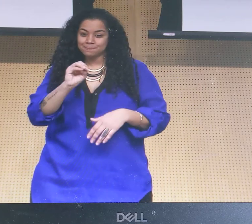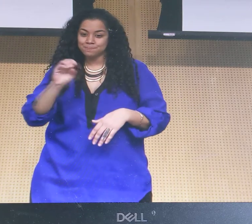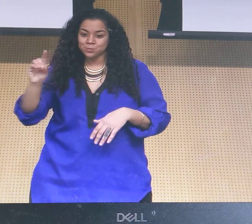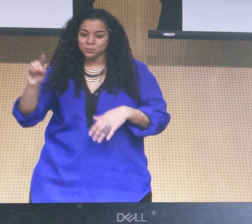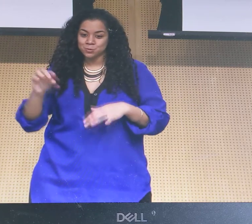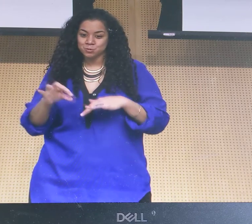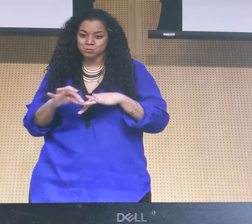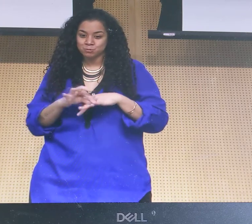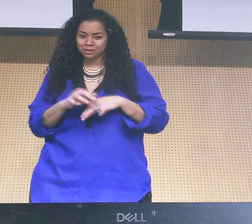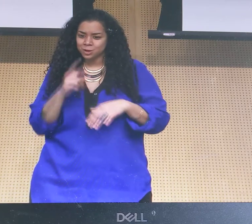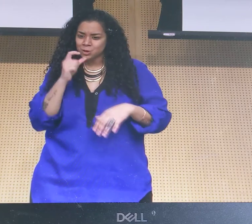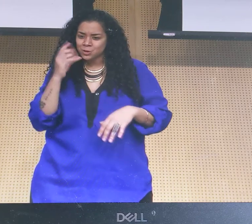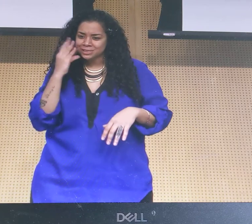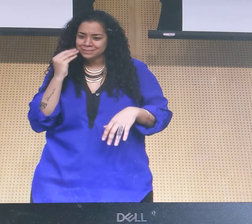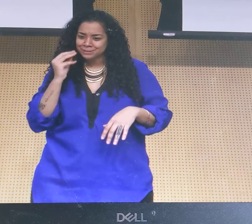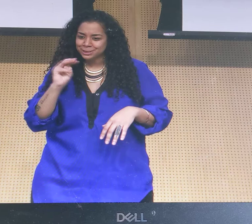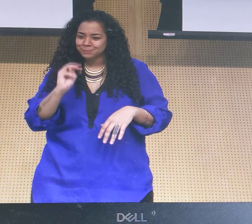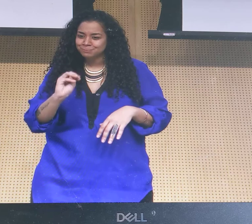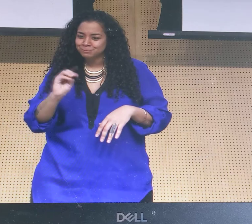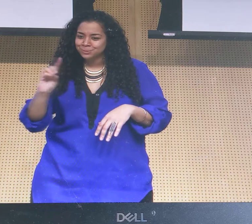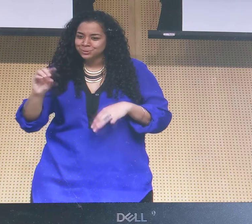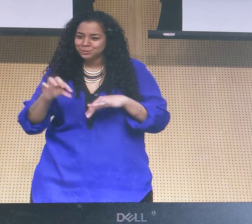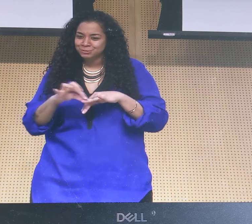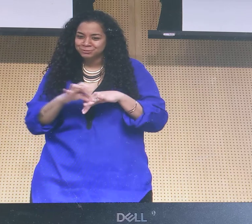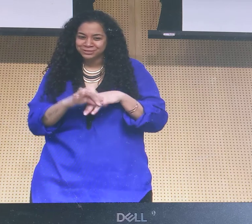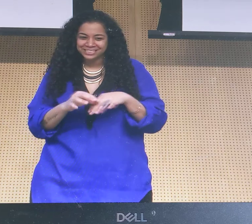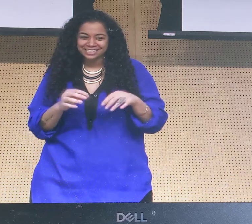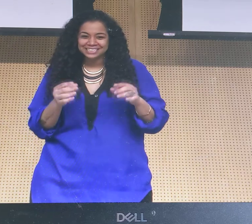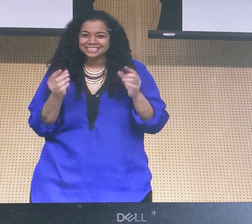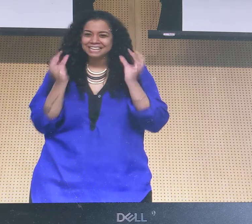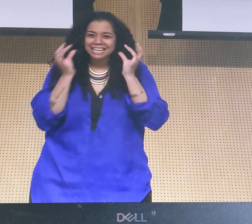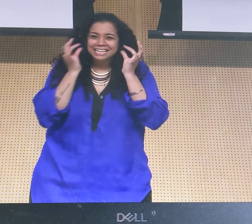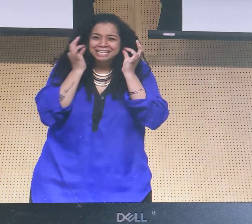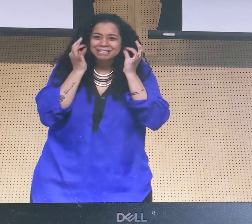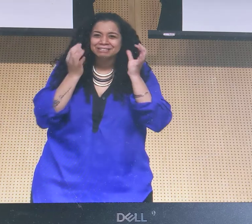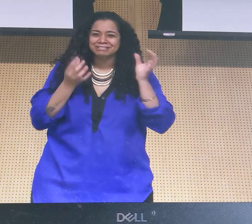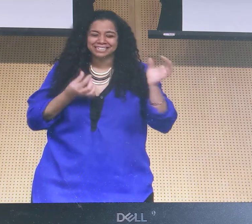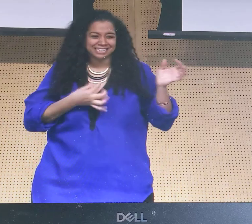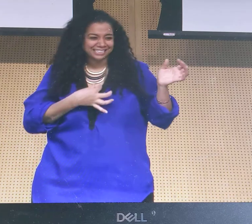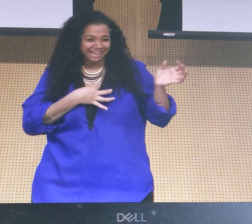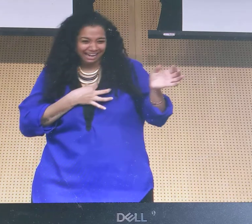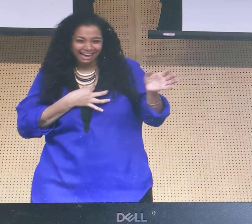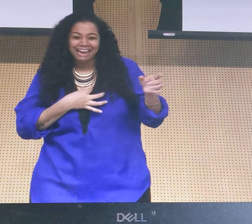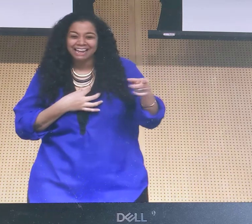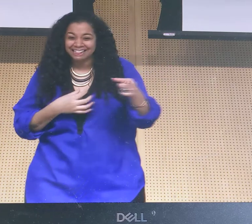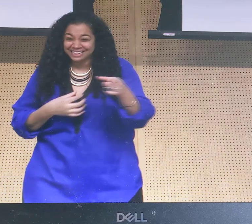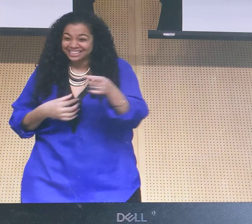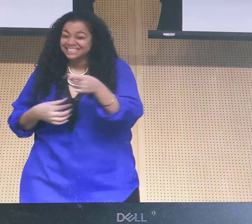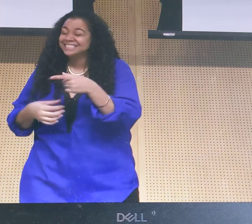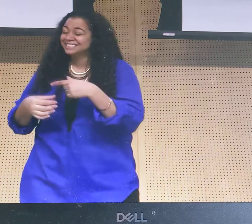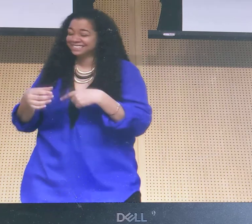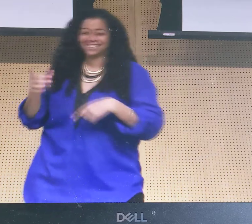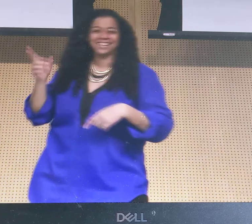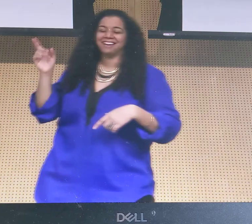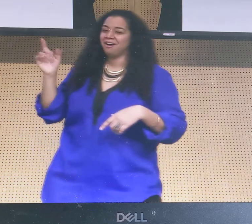Another thing that I loved as a kid were mood rings. Do you guys remember those? There were necklaces, earrings.